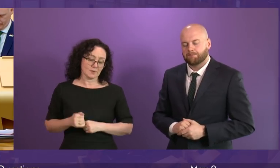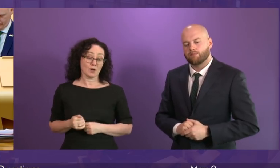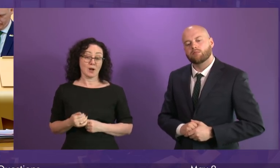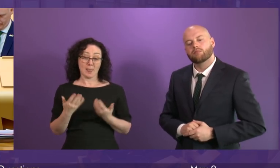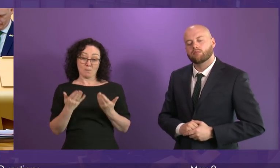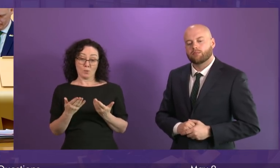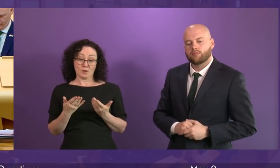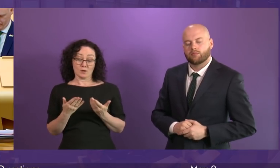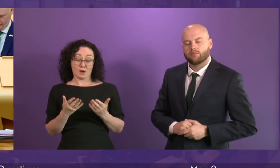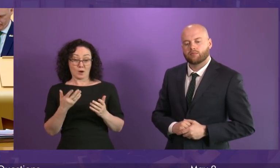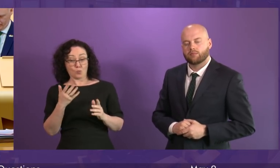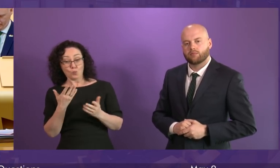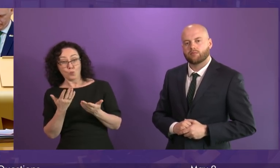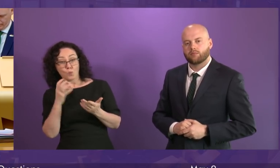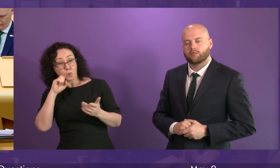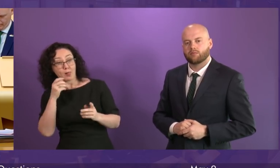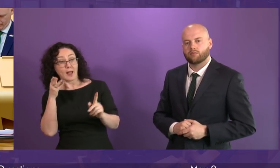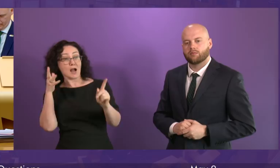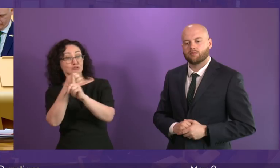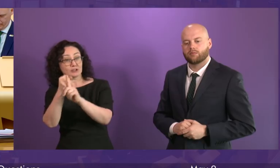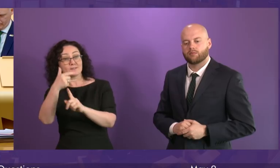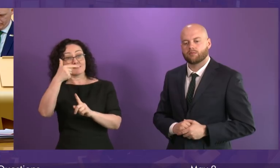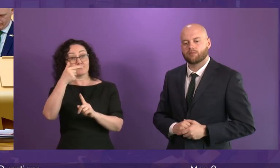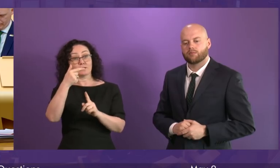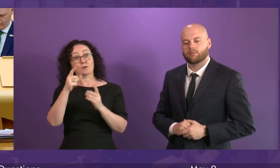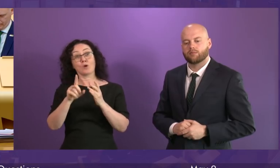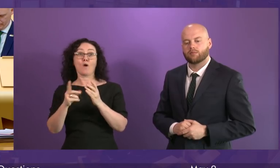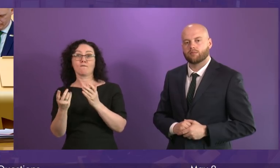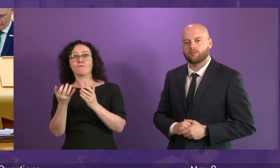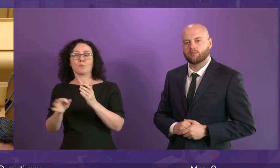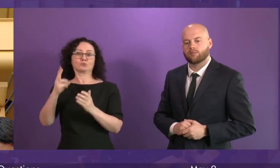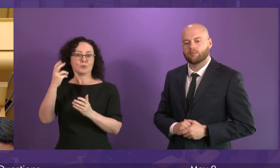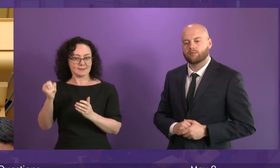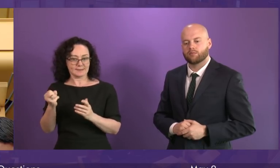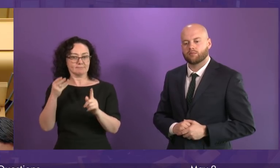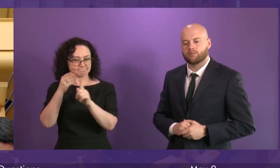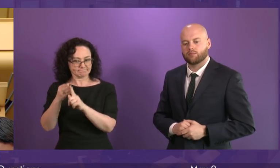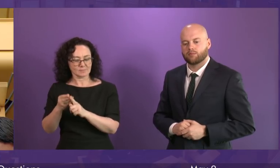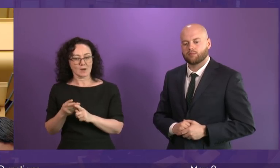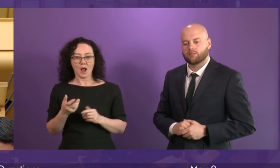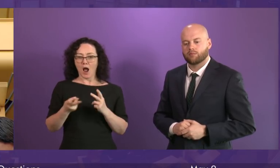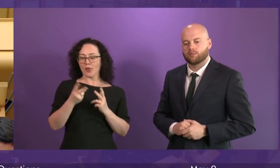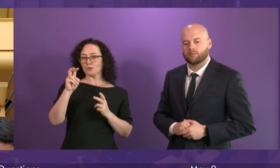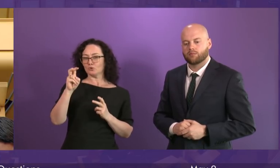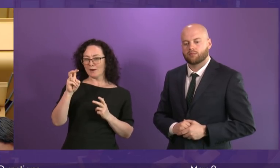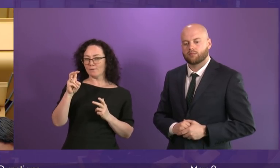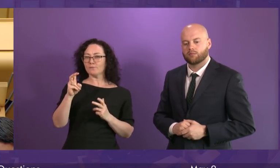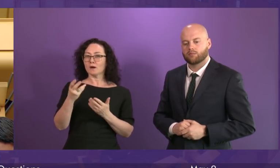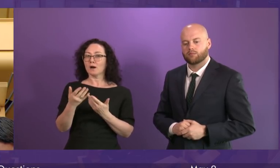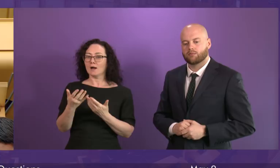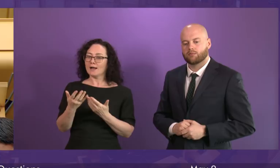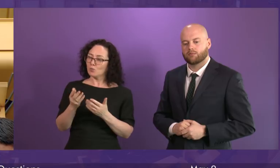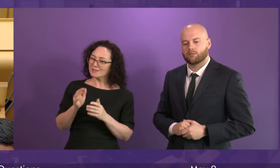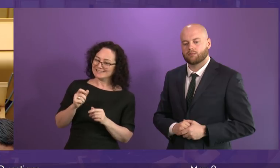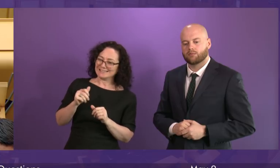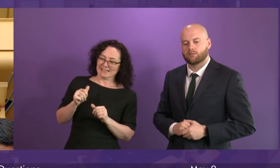of the 20 targets agreed by the international community in 2010. Another 12 are progressing towards the target, but we